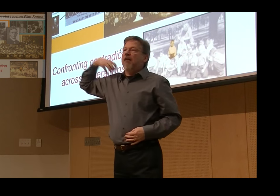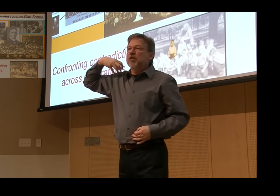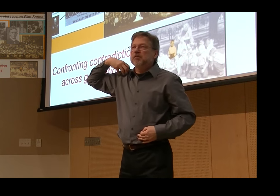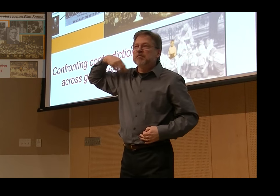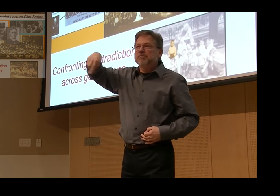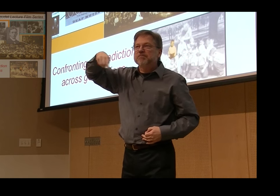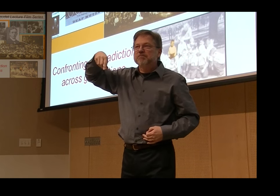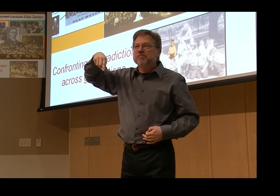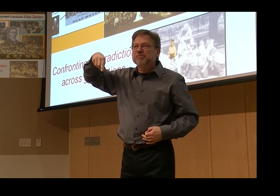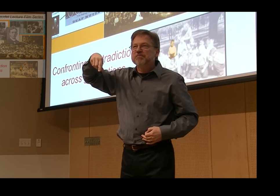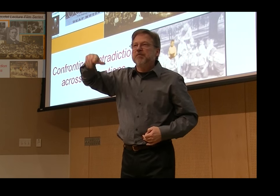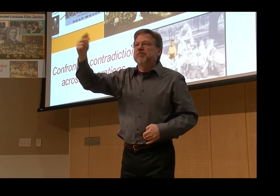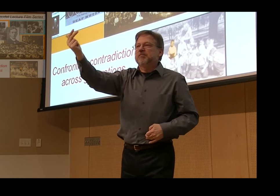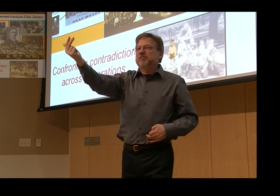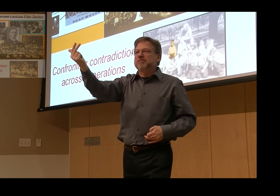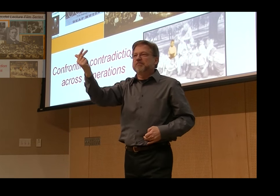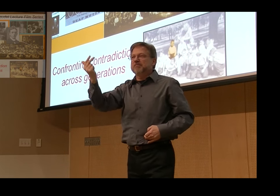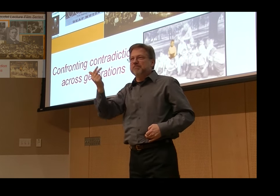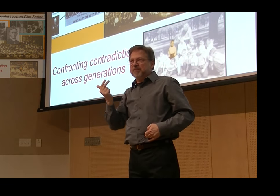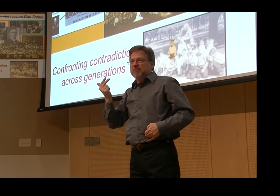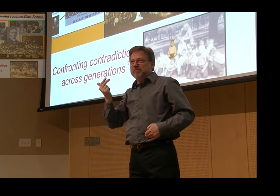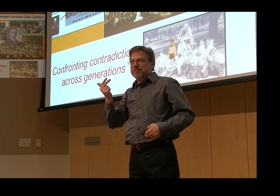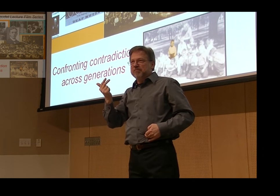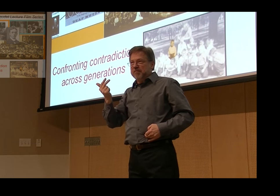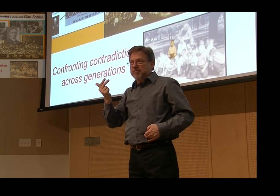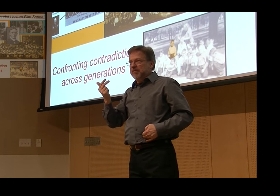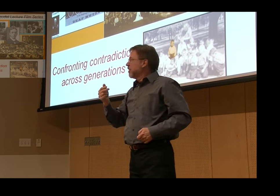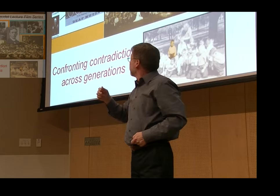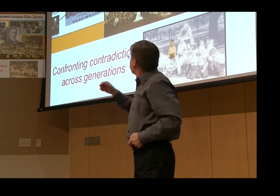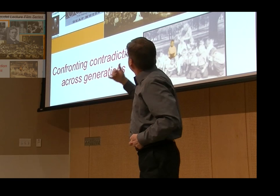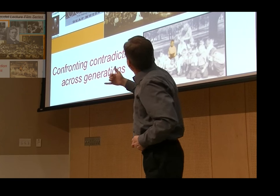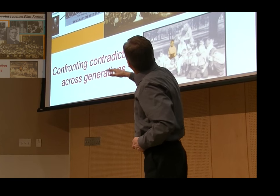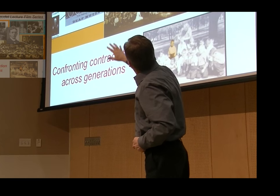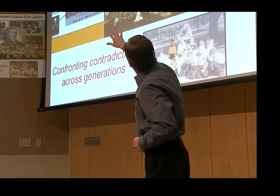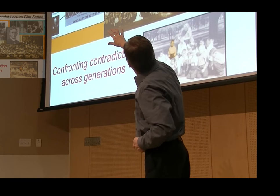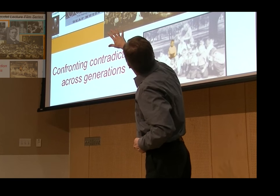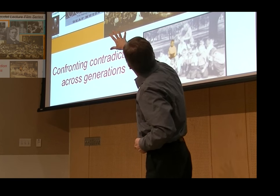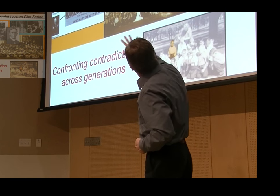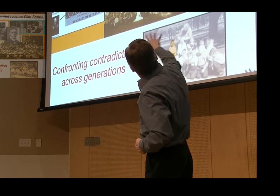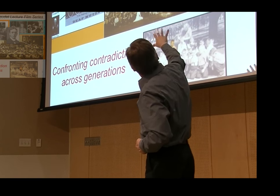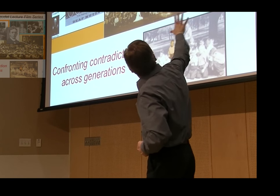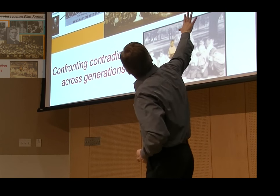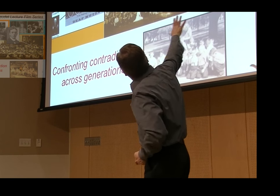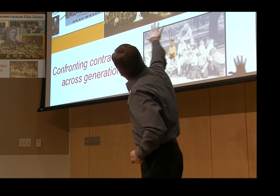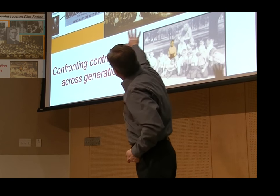eight years old when these faculty members started teaching at Gallaudet College. And we have